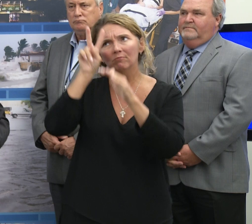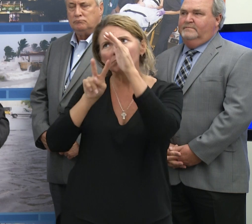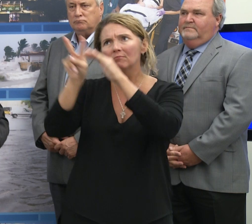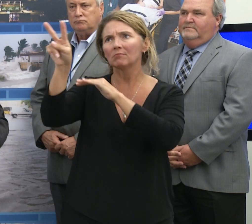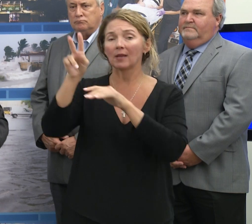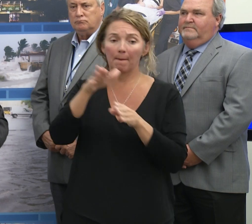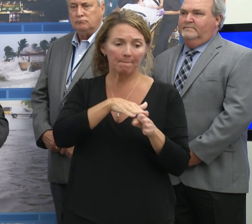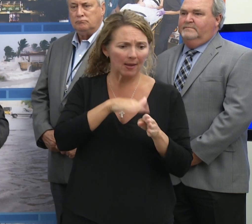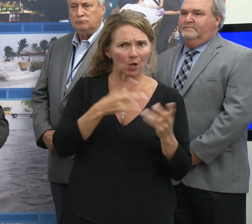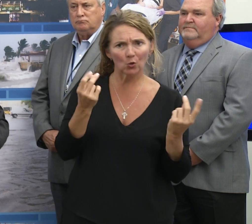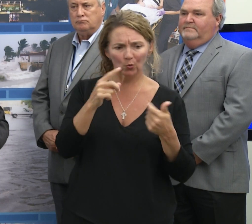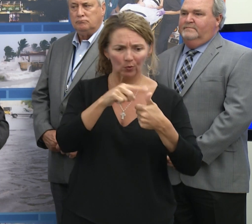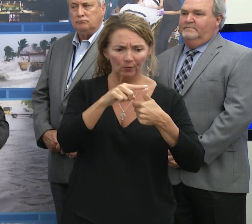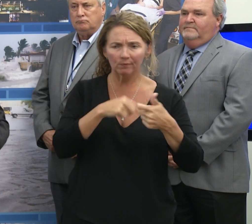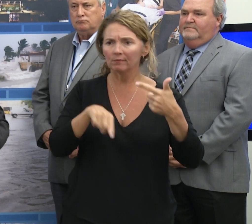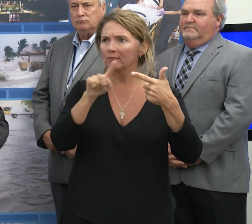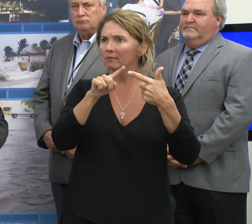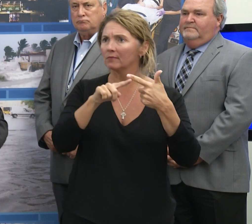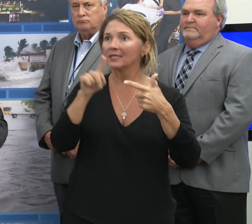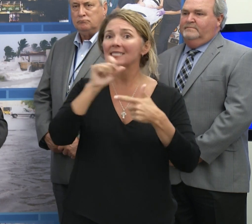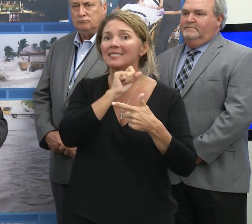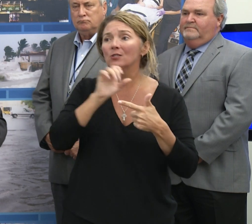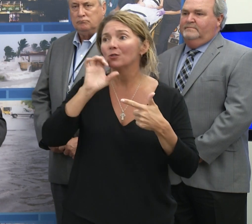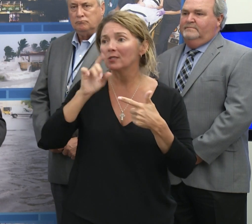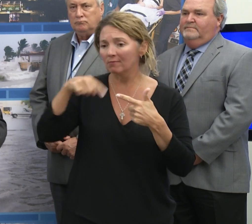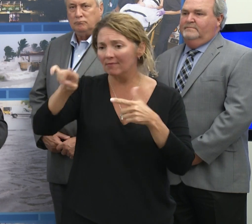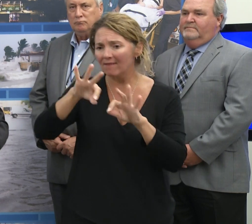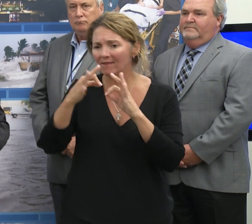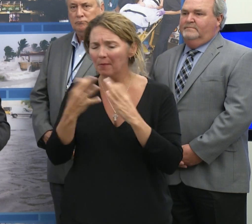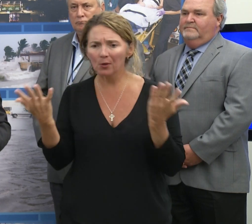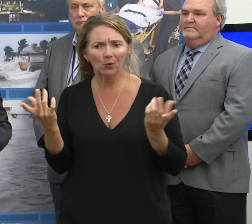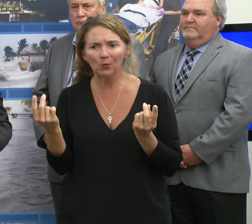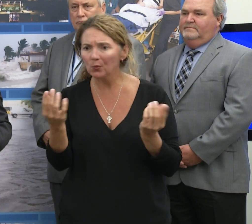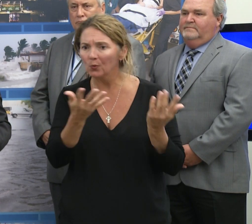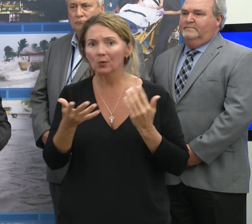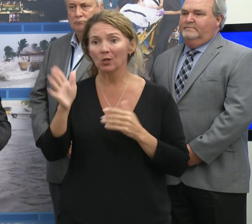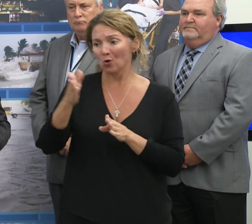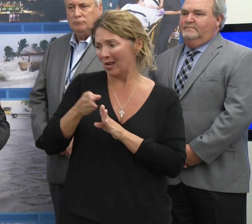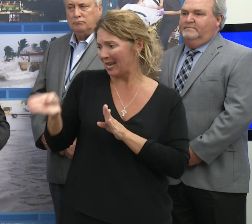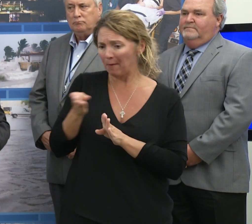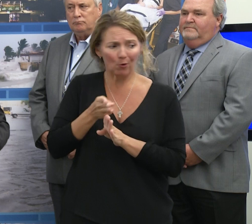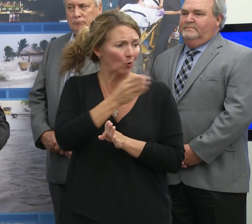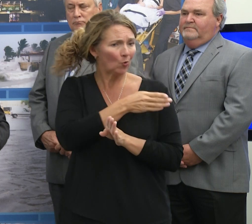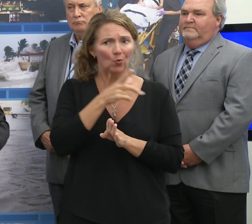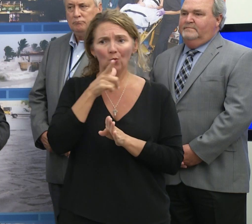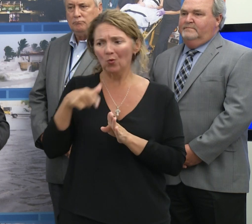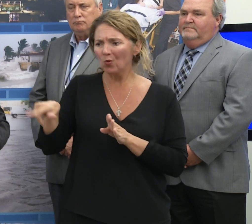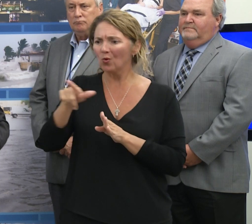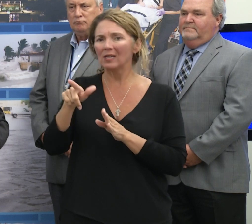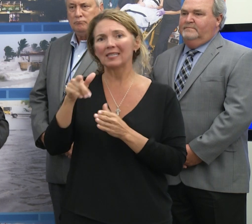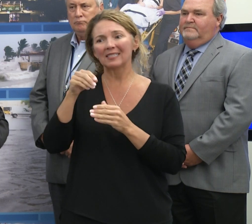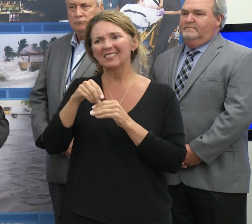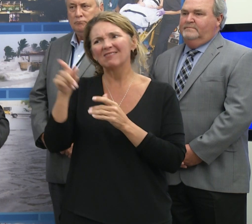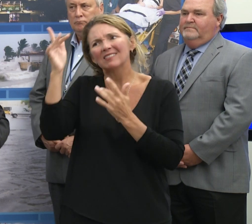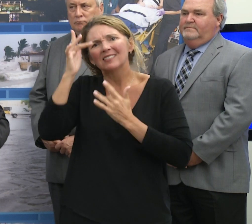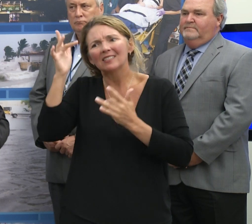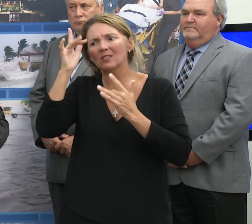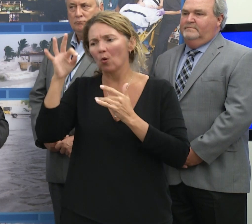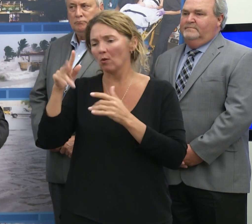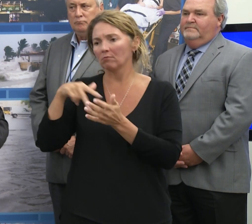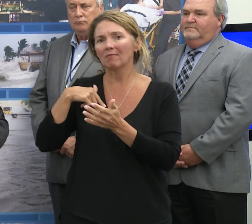to do with your pets? What are you going to do with senior citizens? Are you looking out for your neighbors, particularly those that are infirm or elderly?